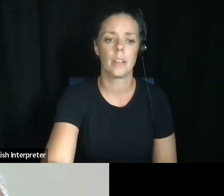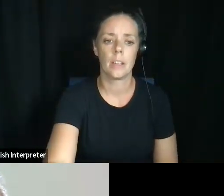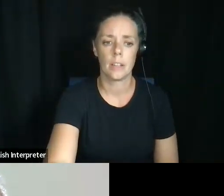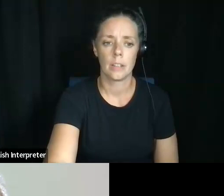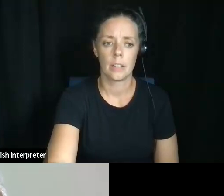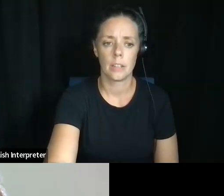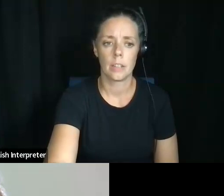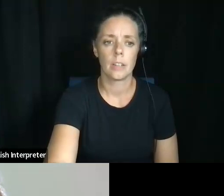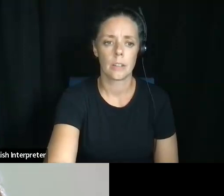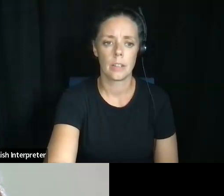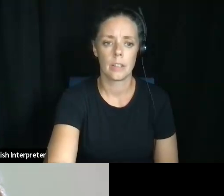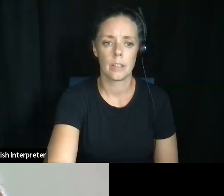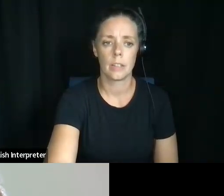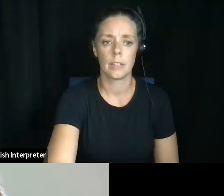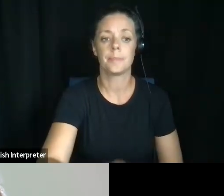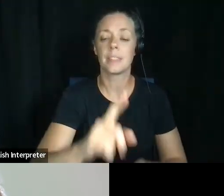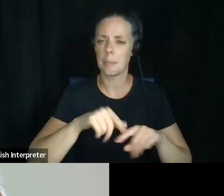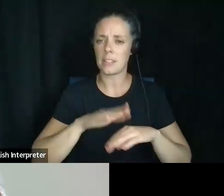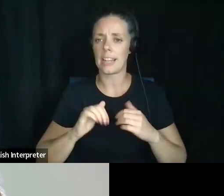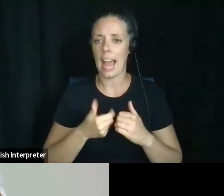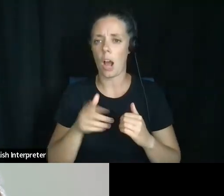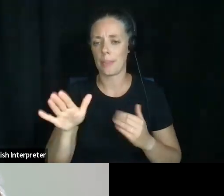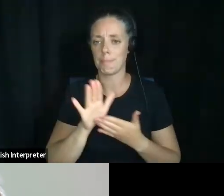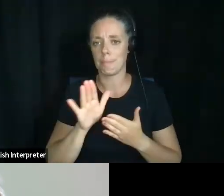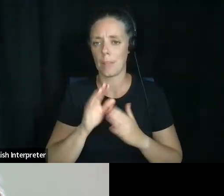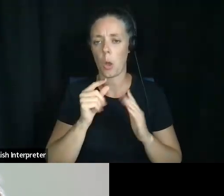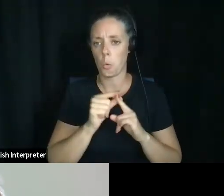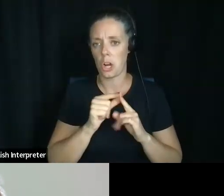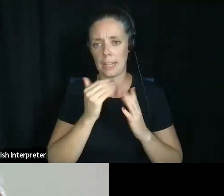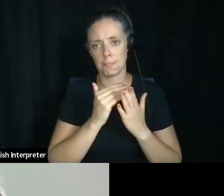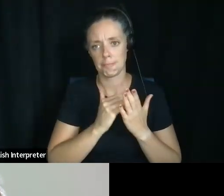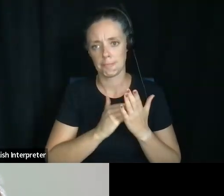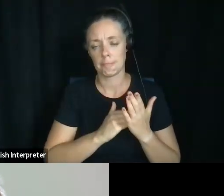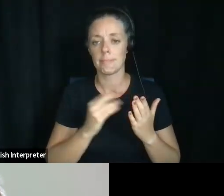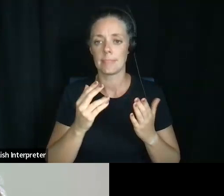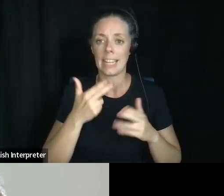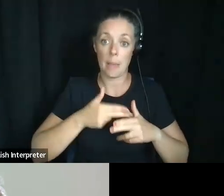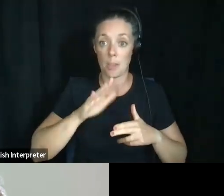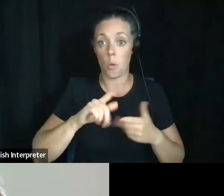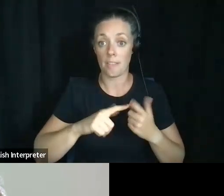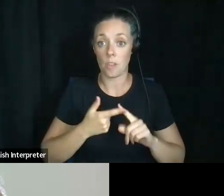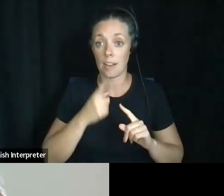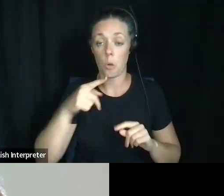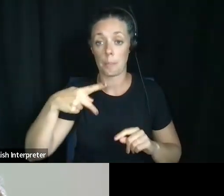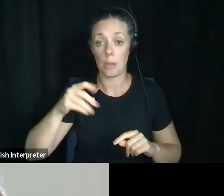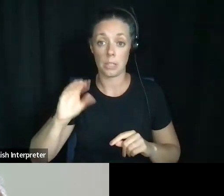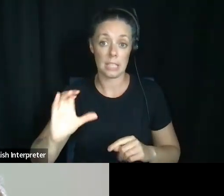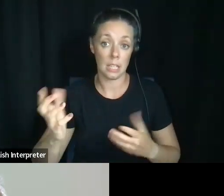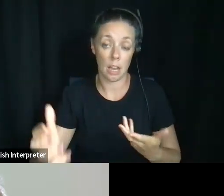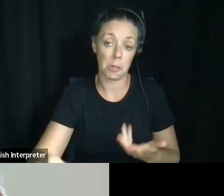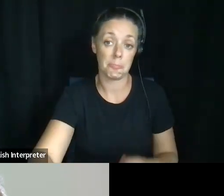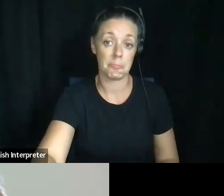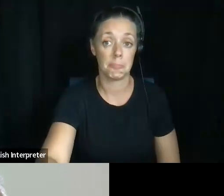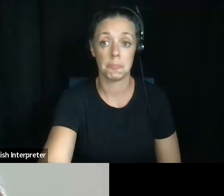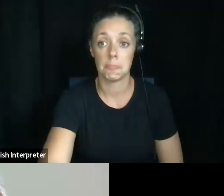That's on how the, the document was worded that you signed naming your friend, um, as your point of contact. Um,